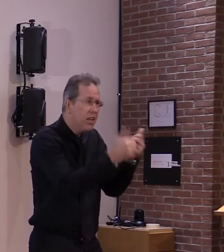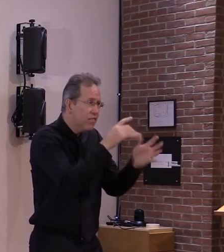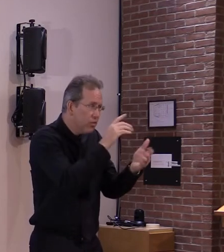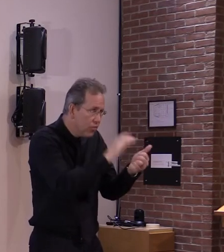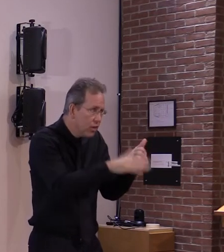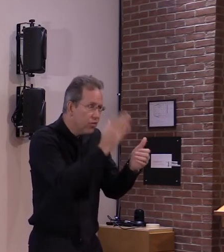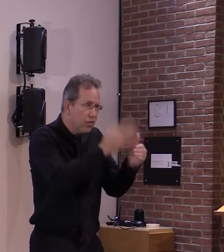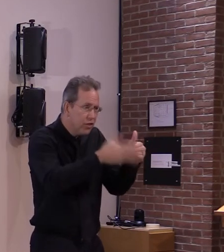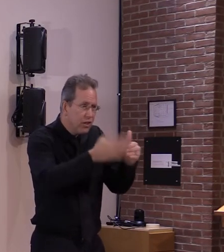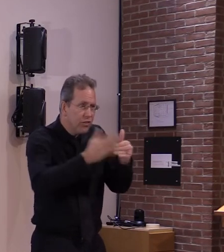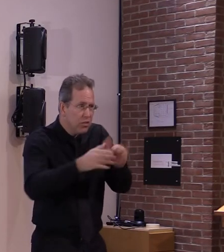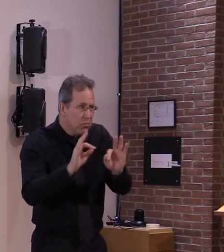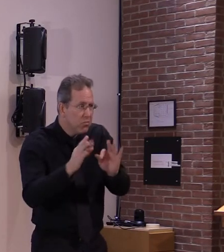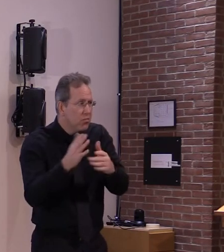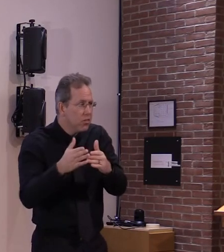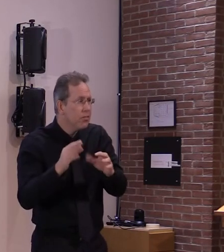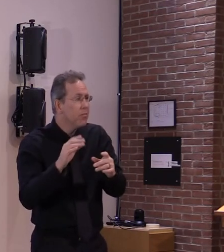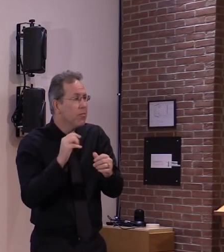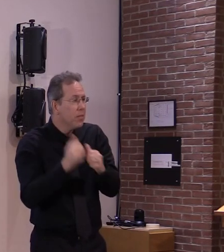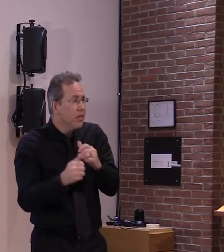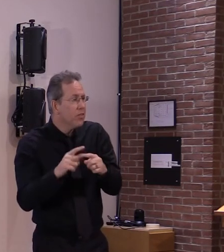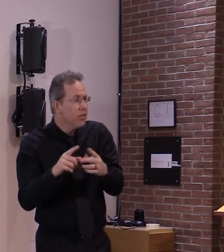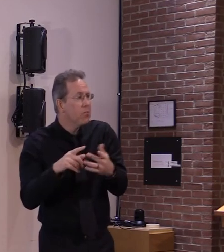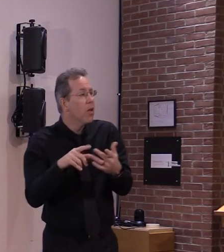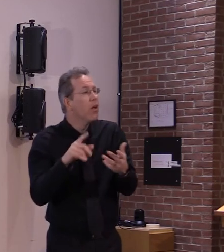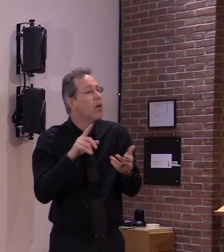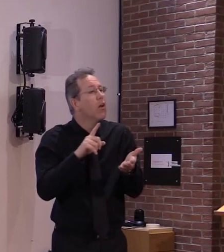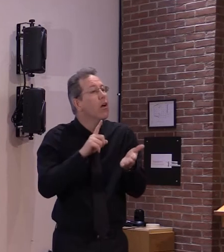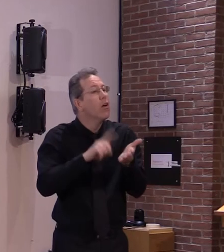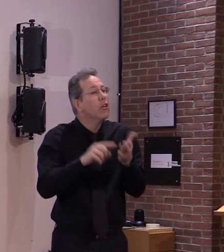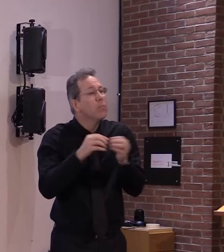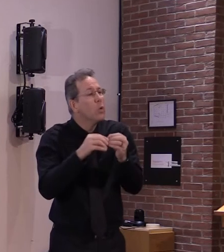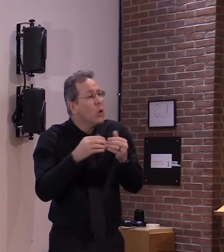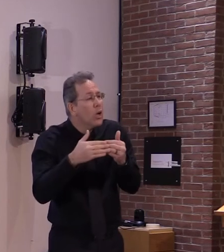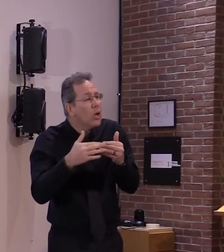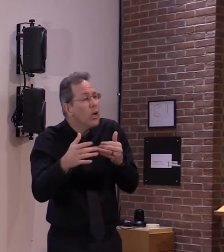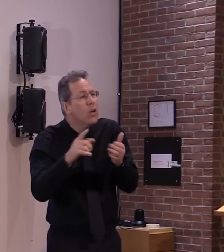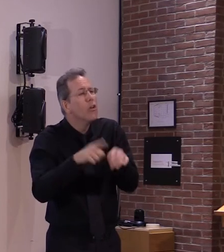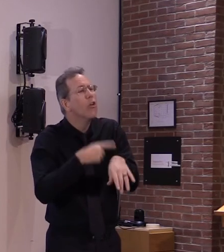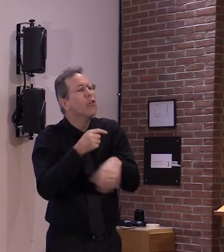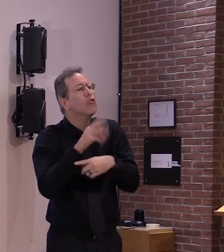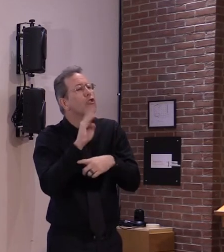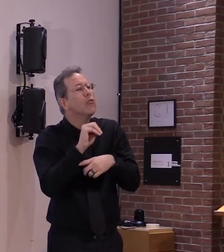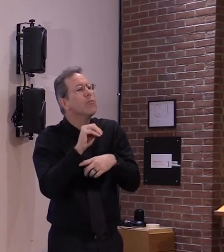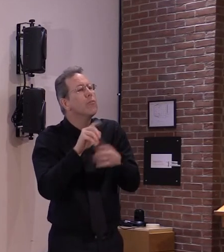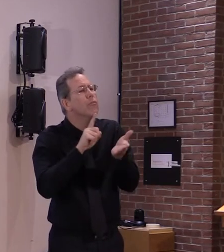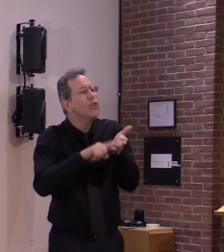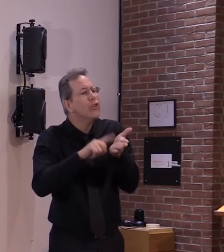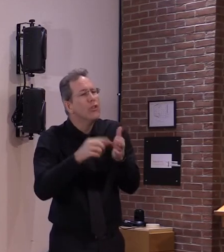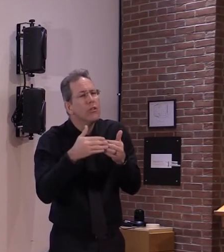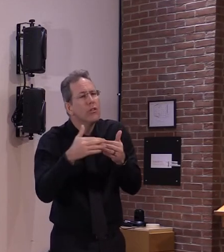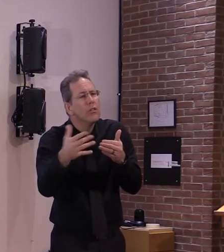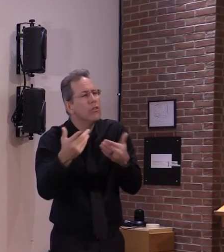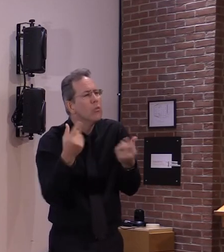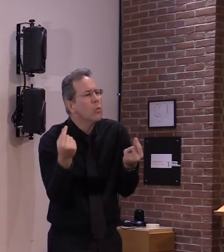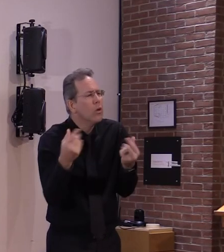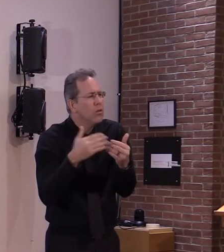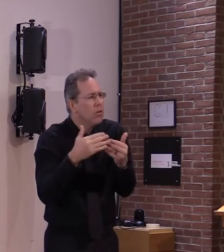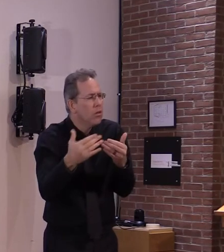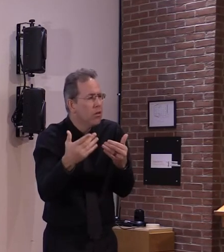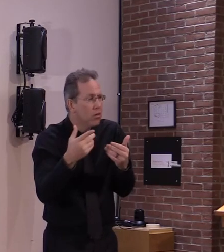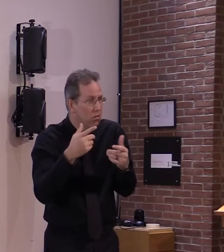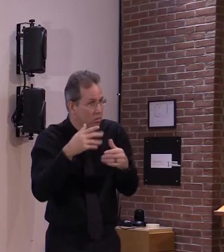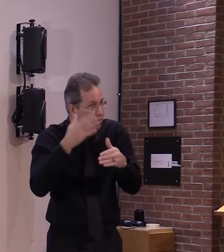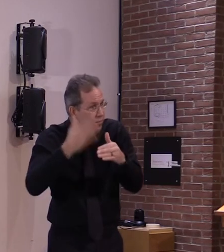duration is long enough and third of all make sure that there's an ample time post study to